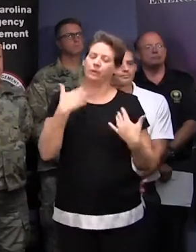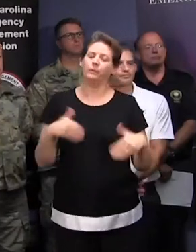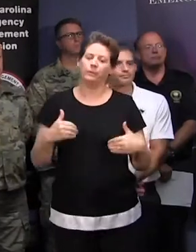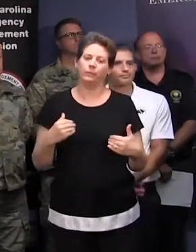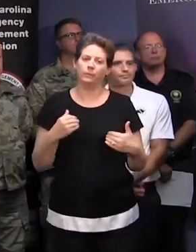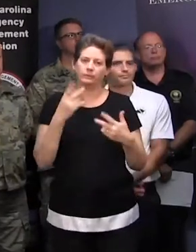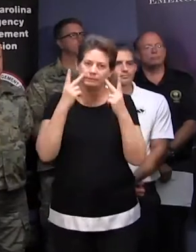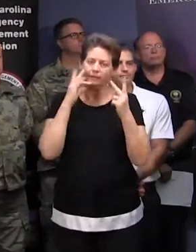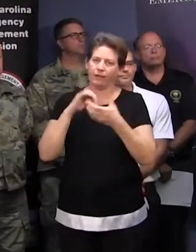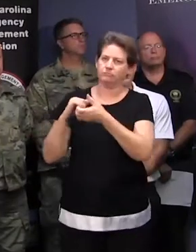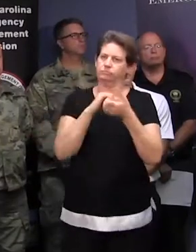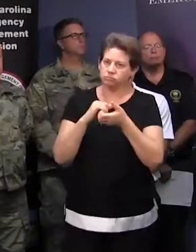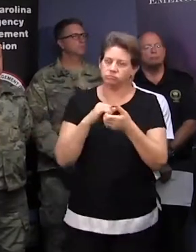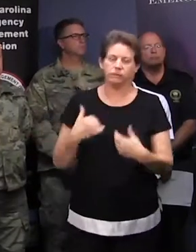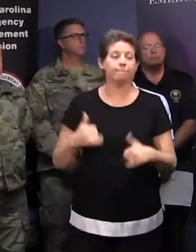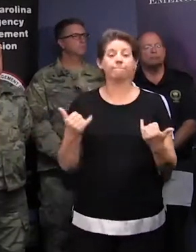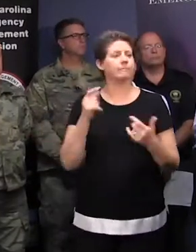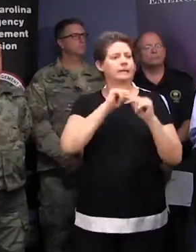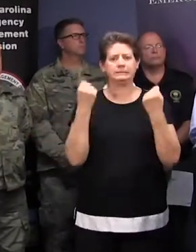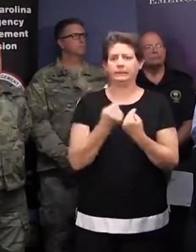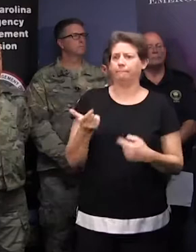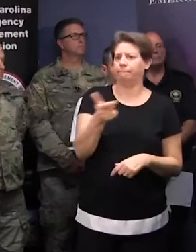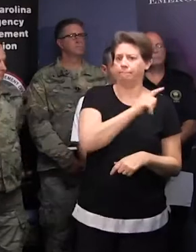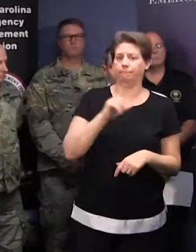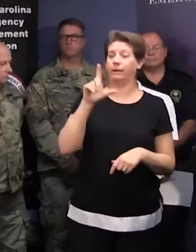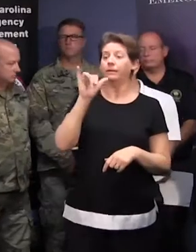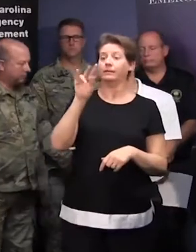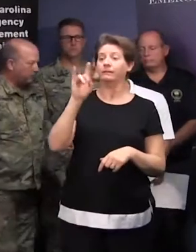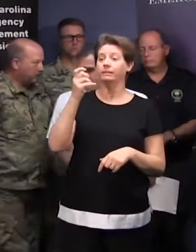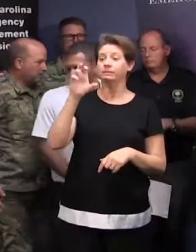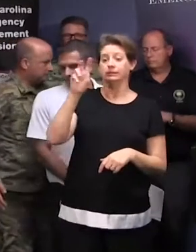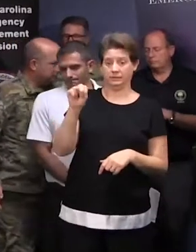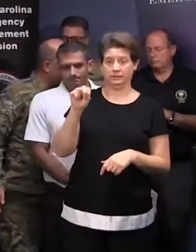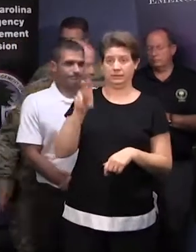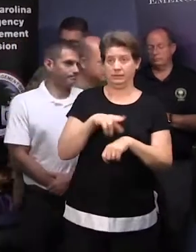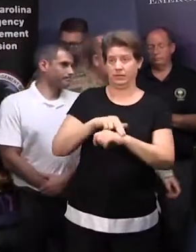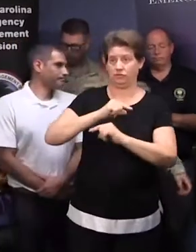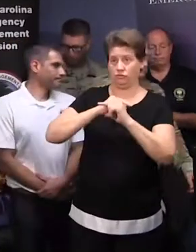proceed with some of the members of our team, General Livingston, National Guard.